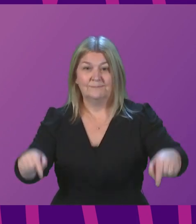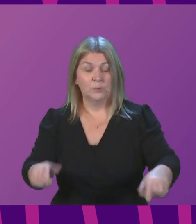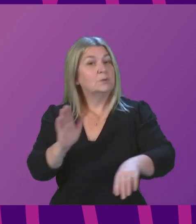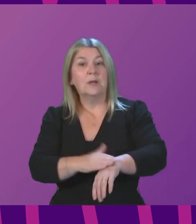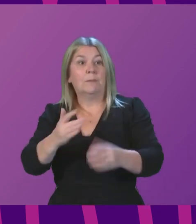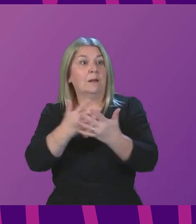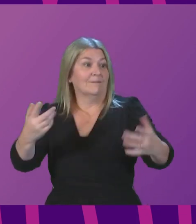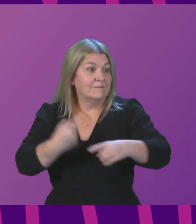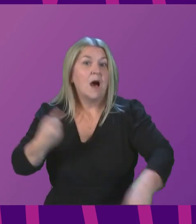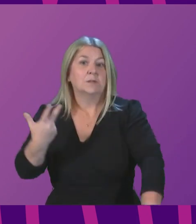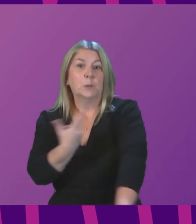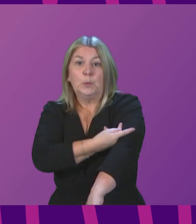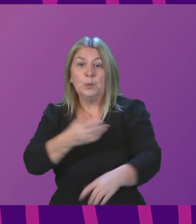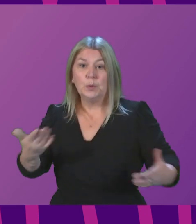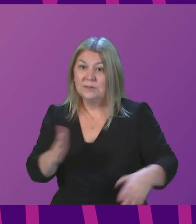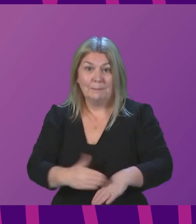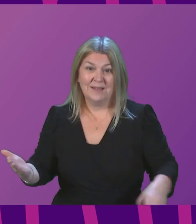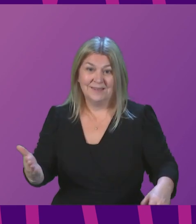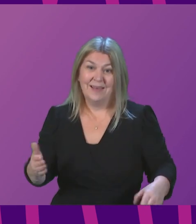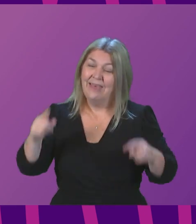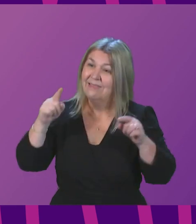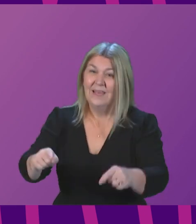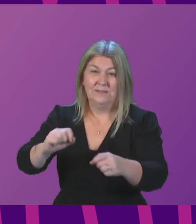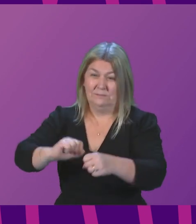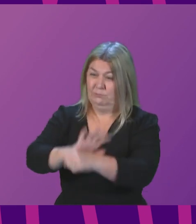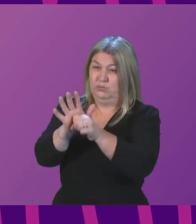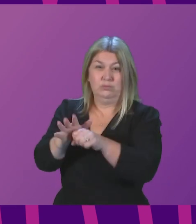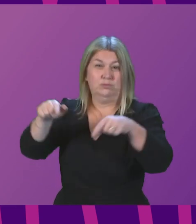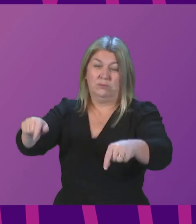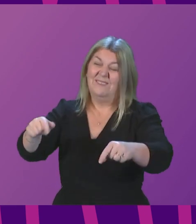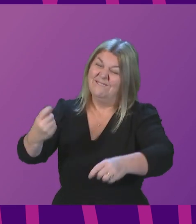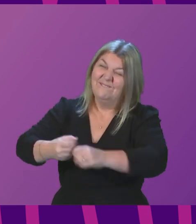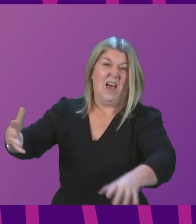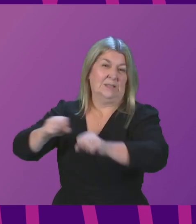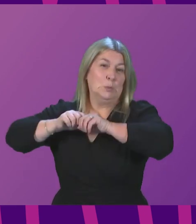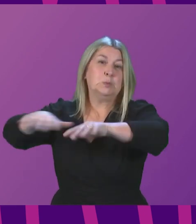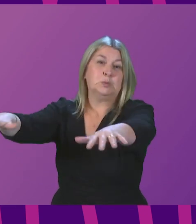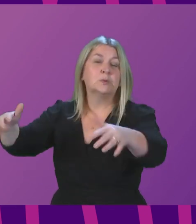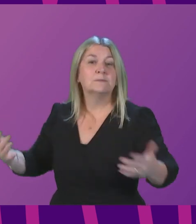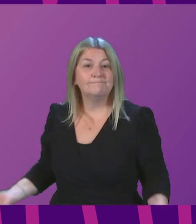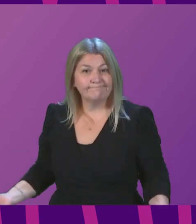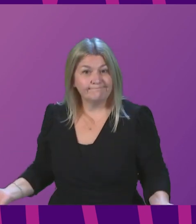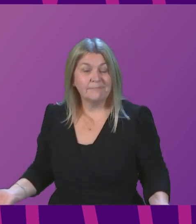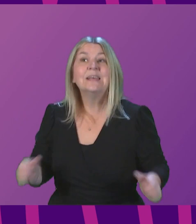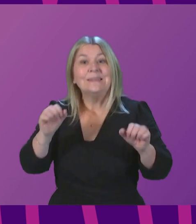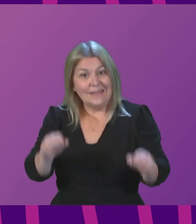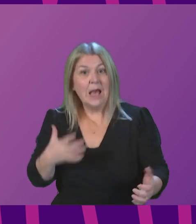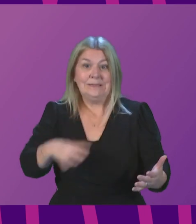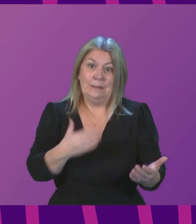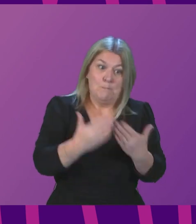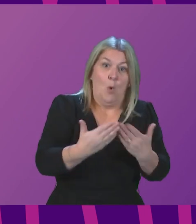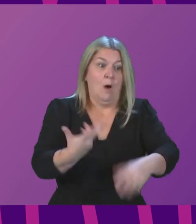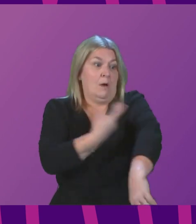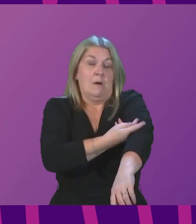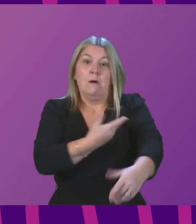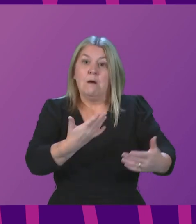of the virus is at the moment running faster. Therefore, yes, we need to speed up vaccinations, but while we are doing that, we